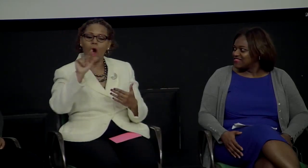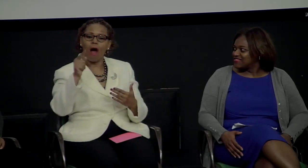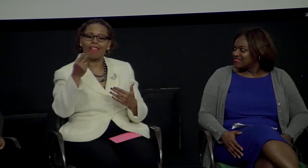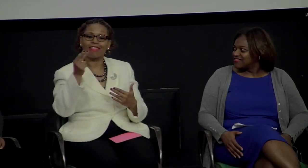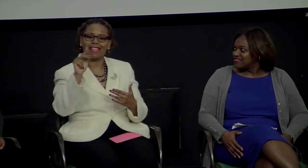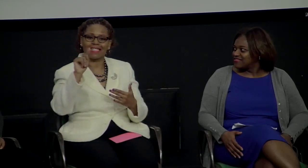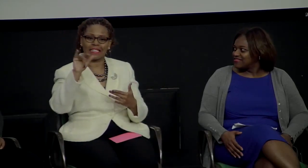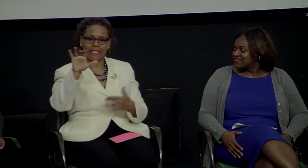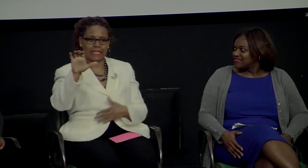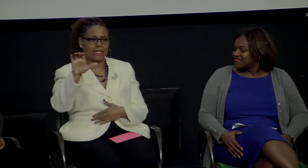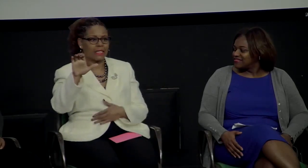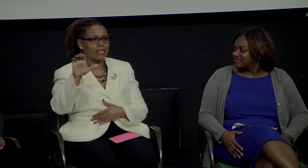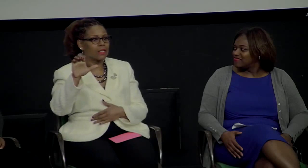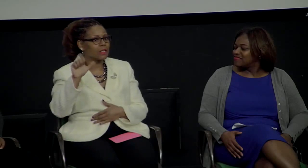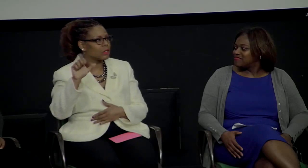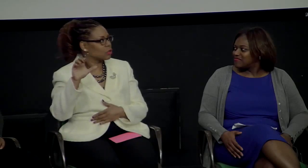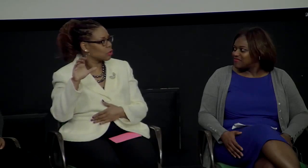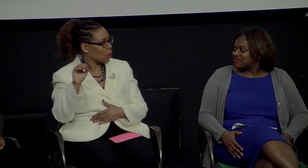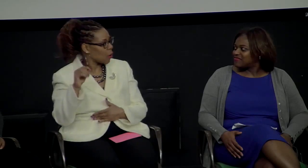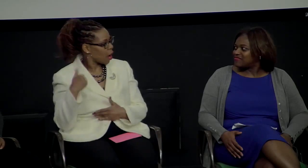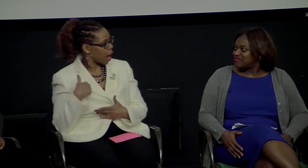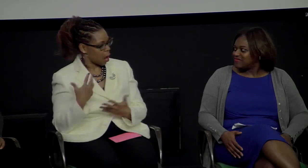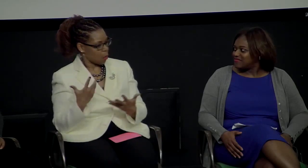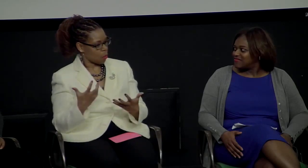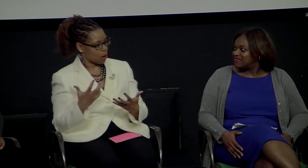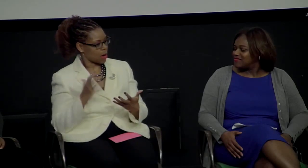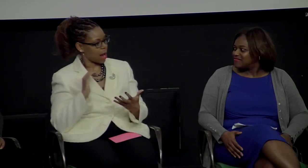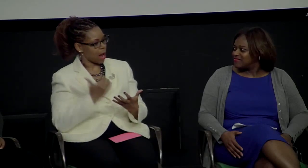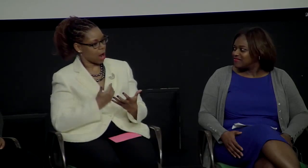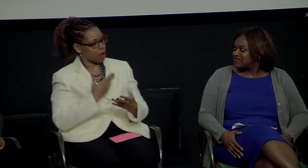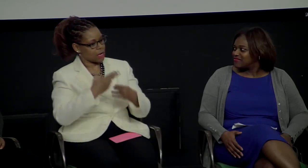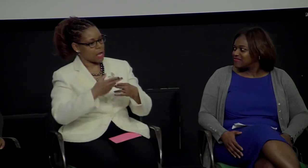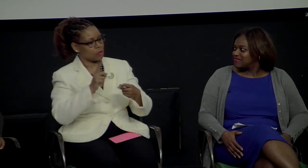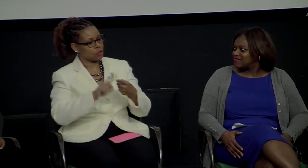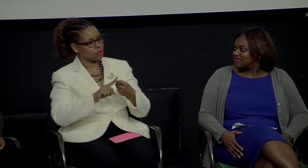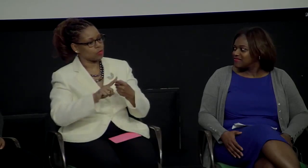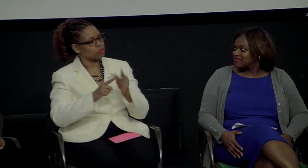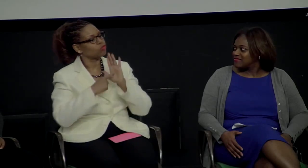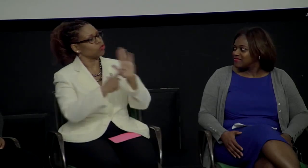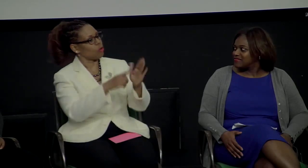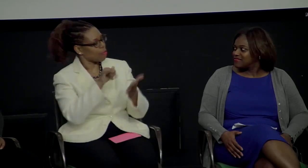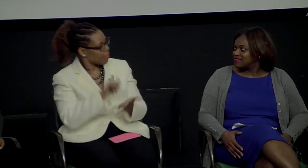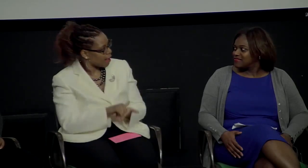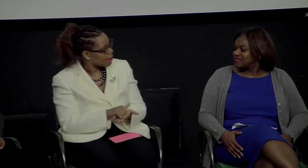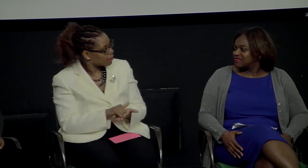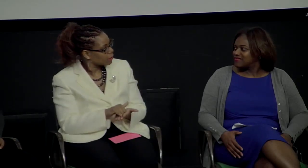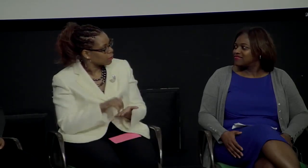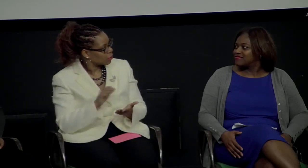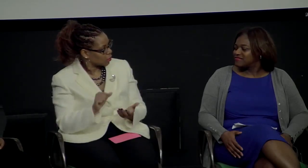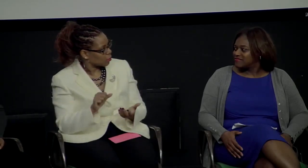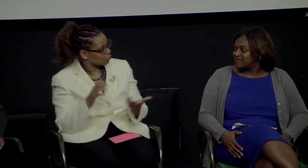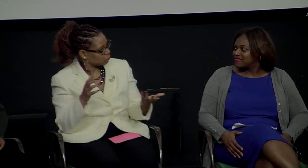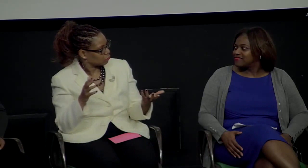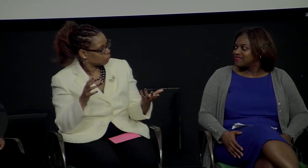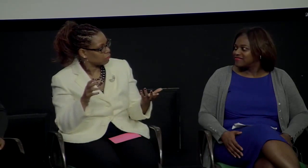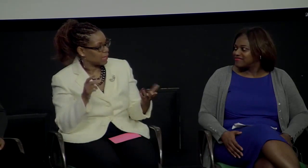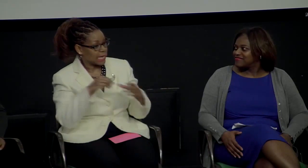It is true that we were very authentic with each other, all of us. And so, when we thought about a name, we wanted something that would